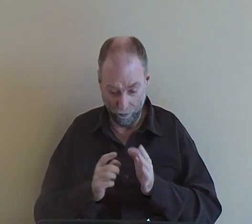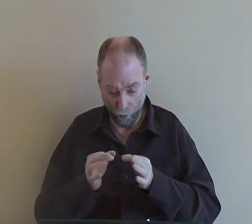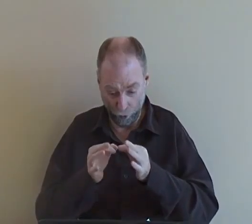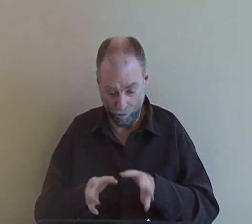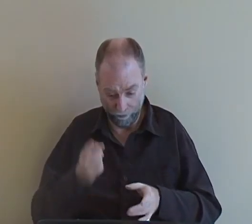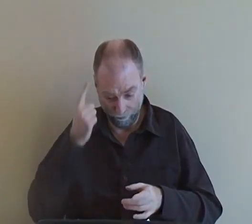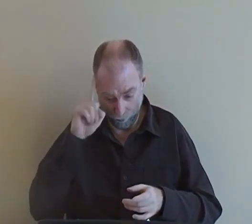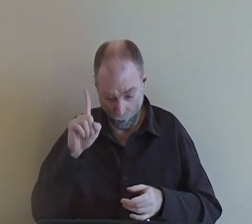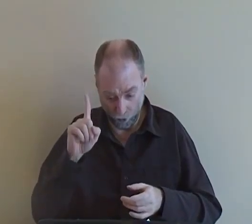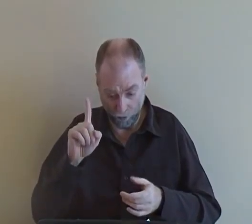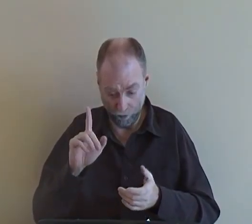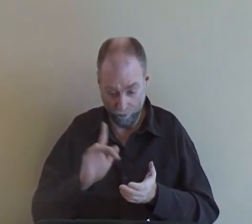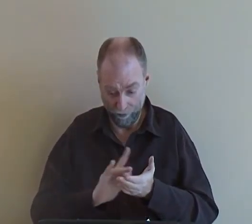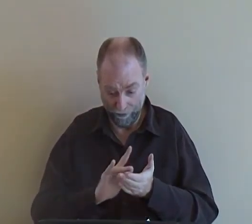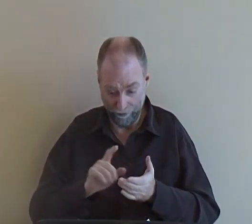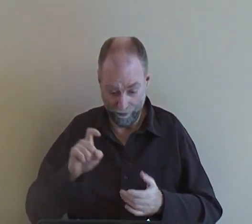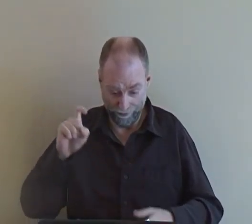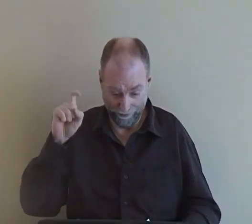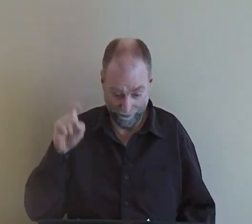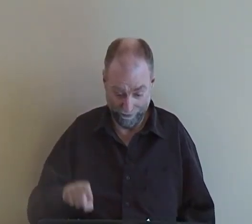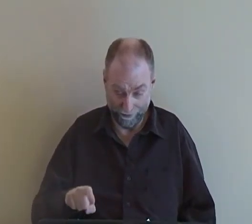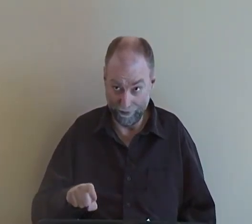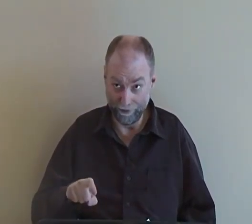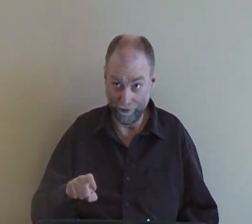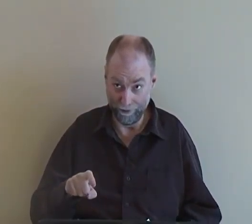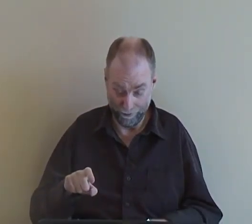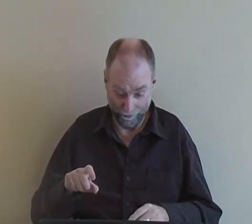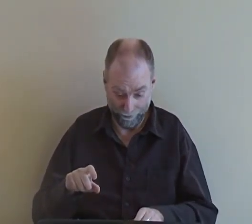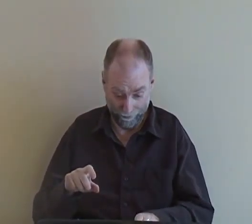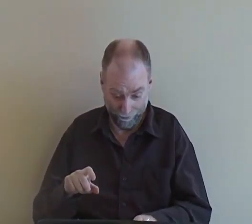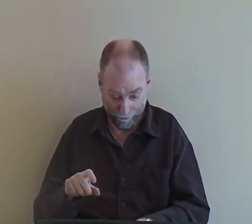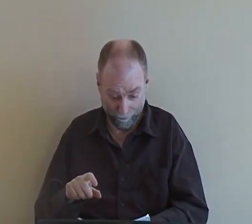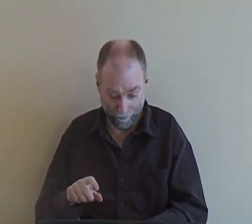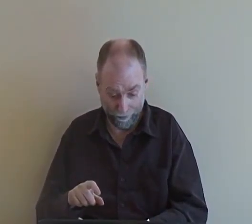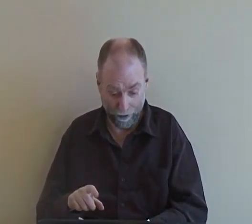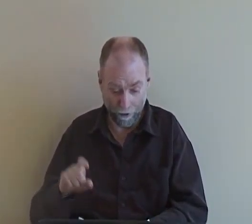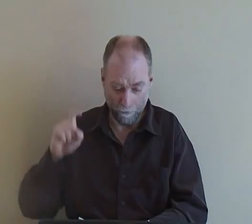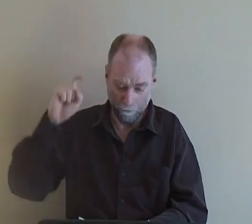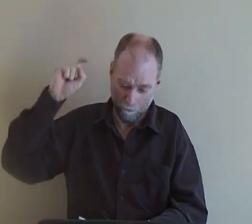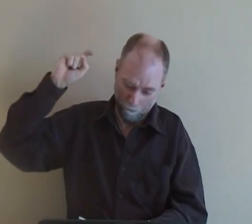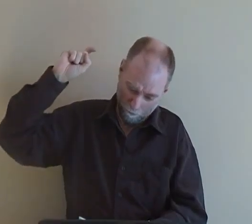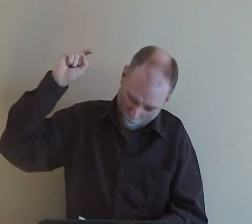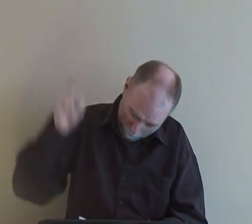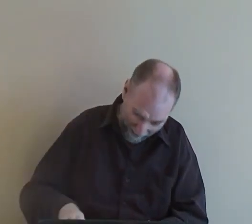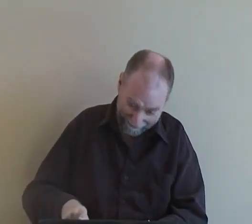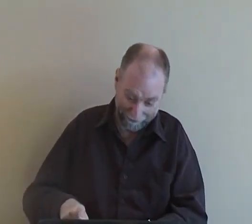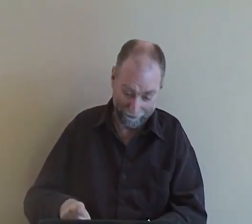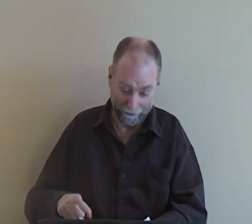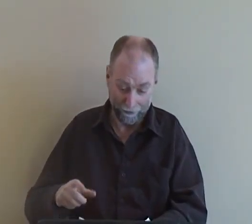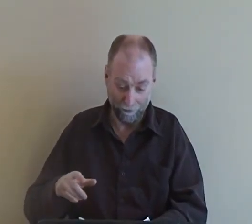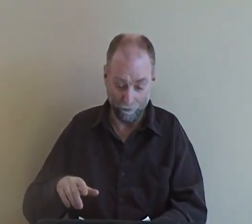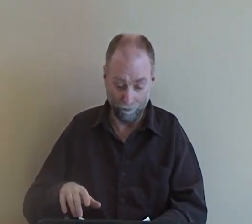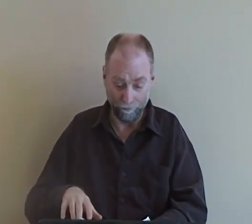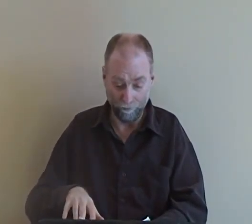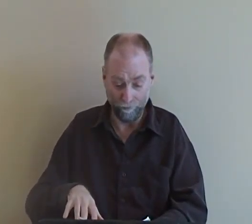design or require interpreters for people with medical needs. They must